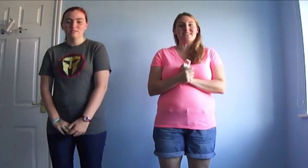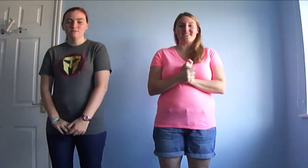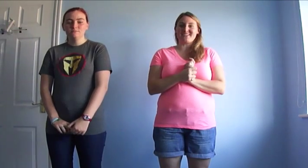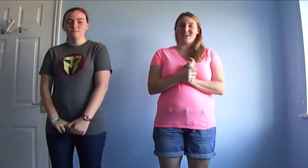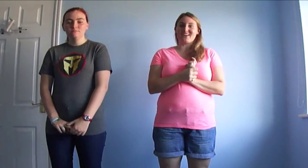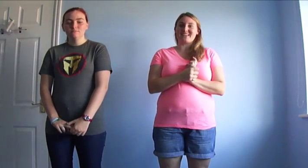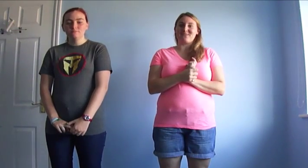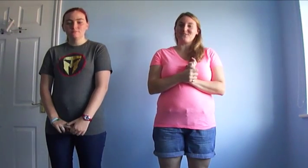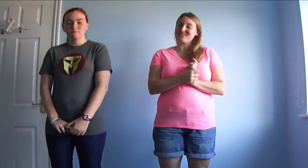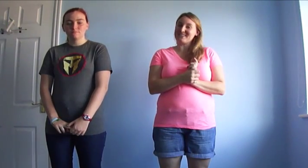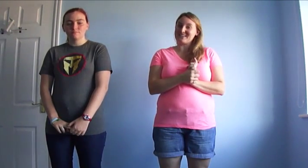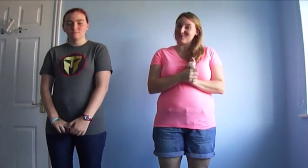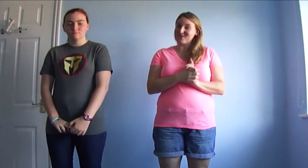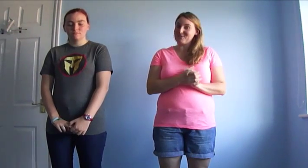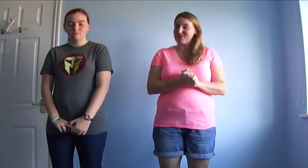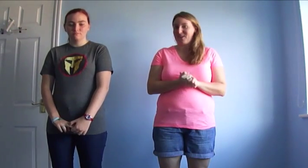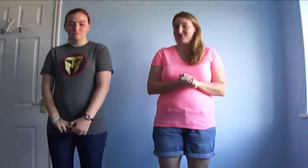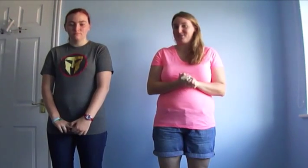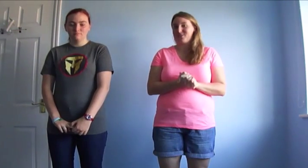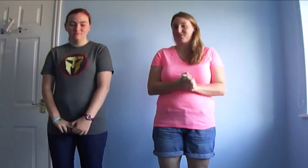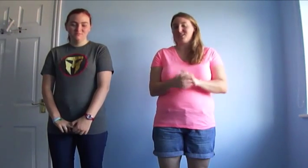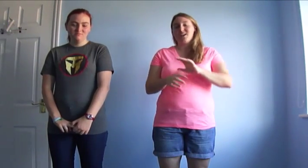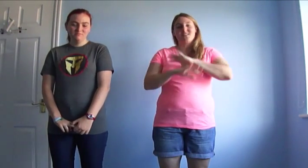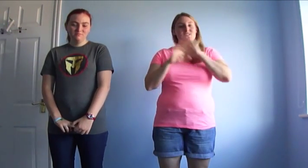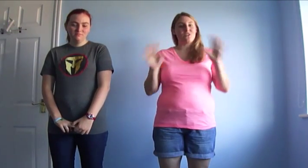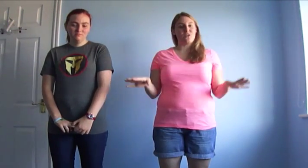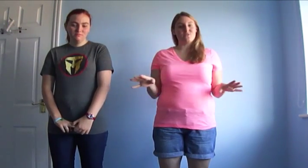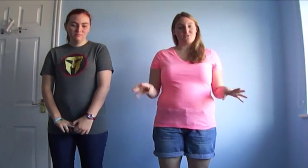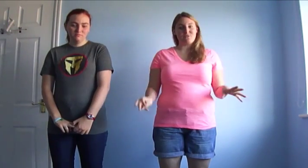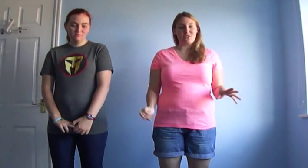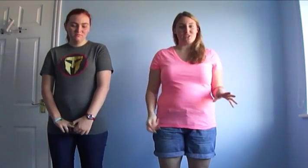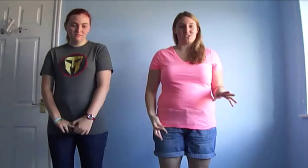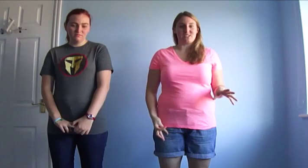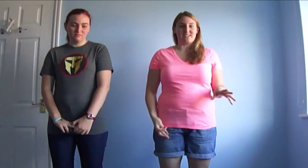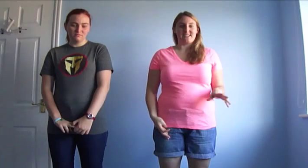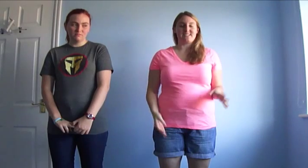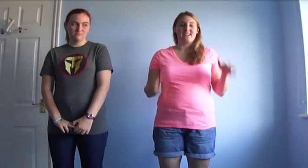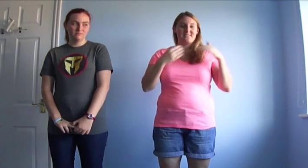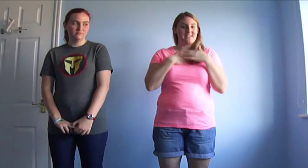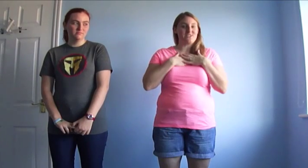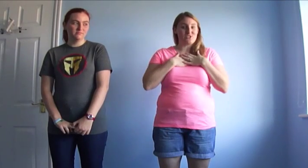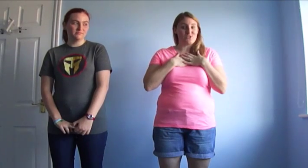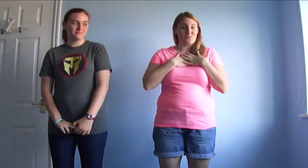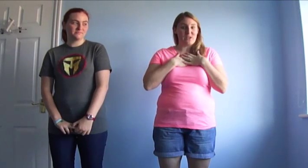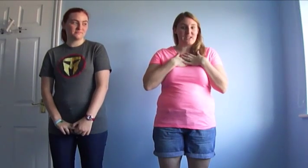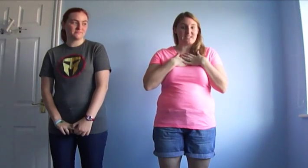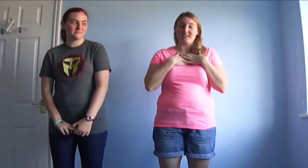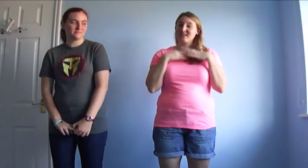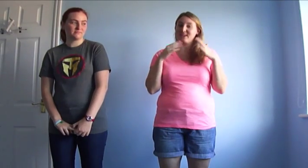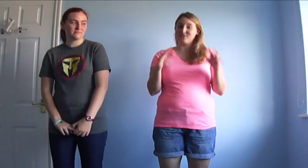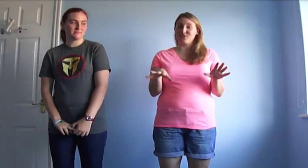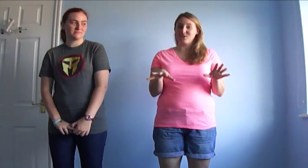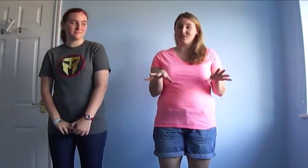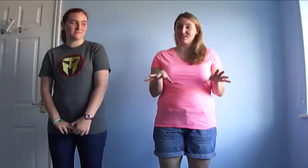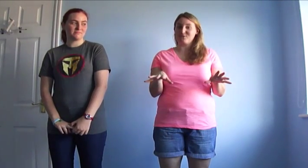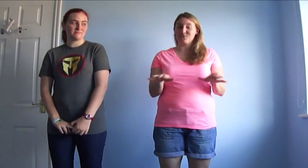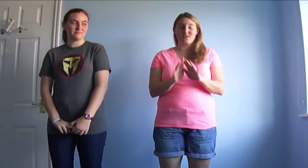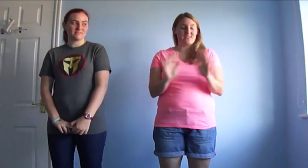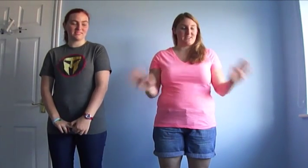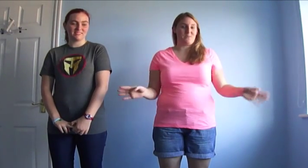be singing Tarzan, which is another one of my favourite songs. There's a lot of different versions to this. This is just the one I sing. If you know a different one, that's